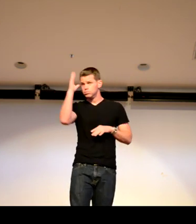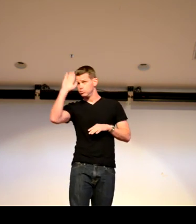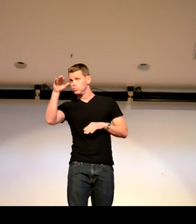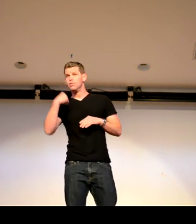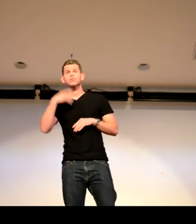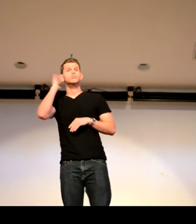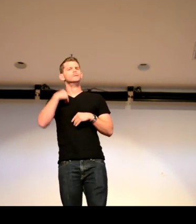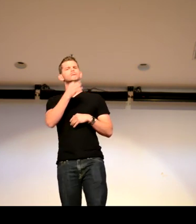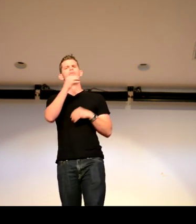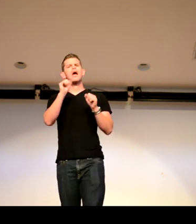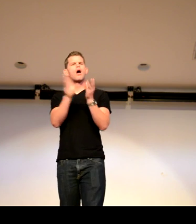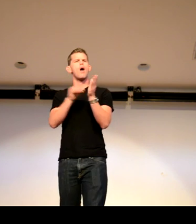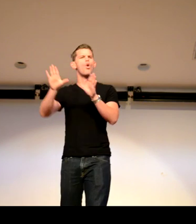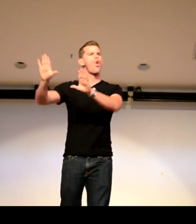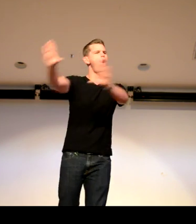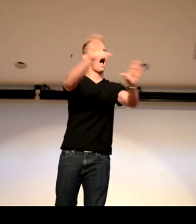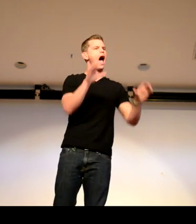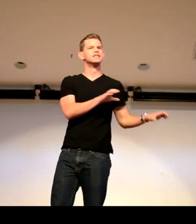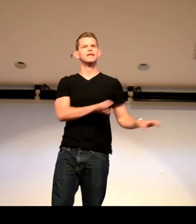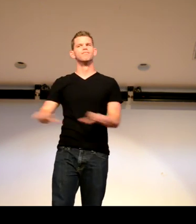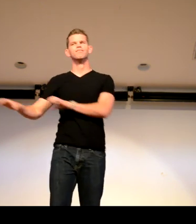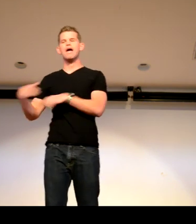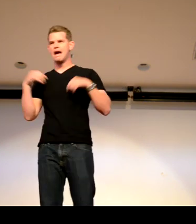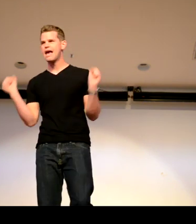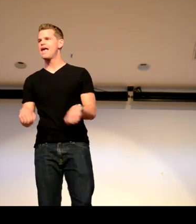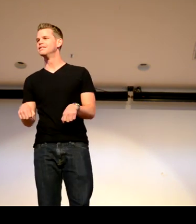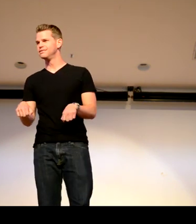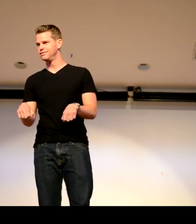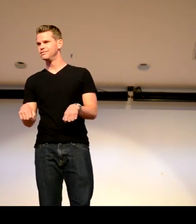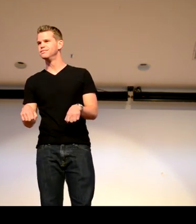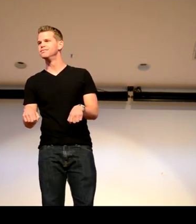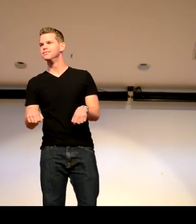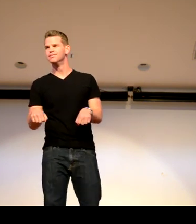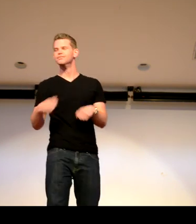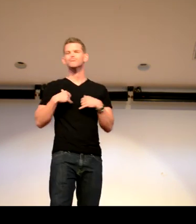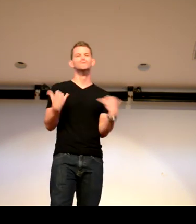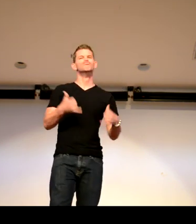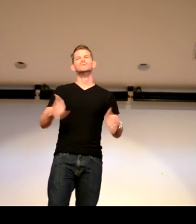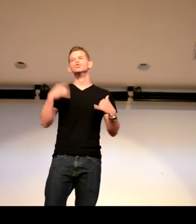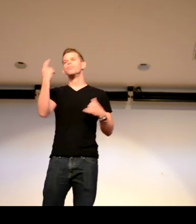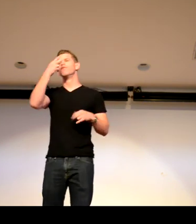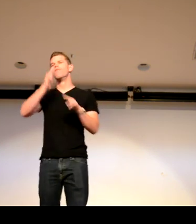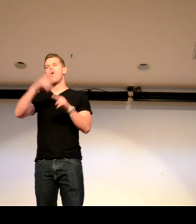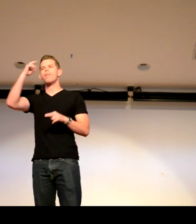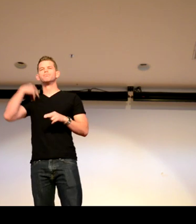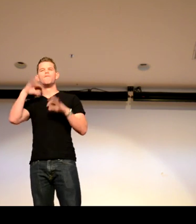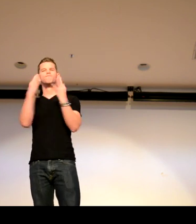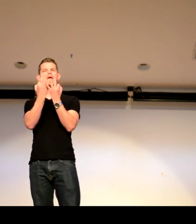about majoring in film. You know, I could copy anybody. Whoever you are, I can copy your